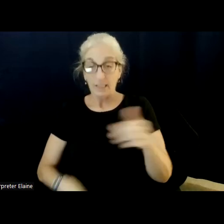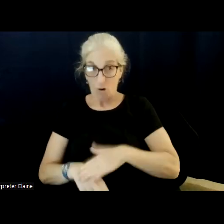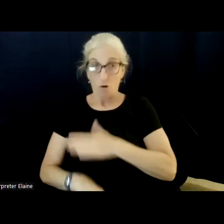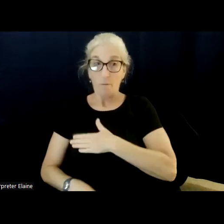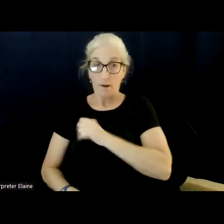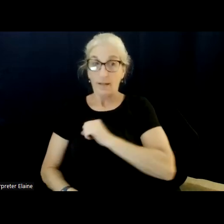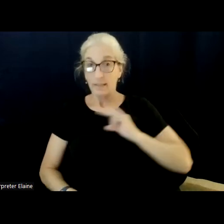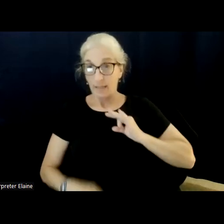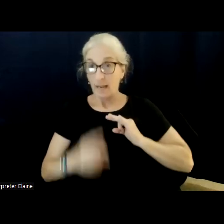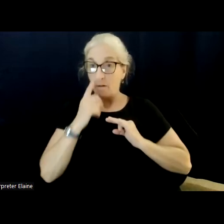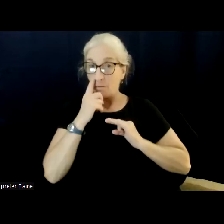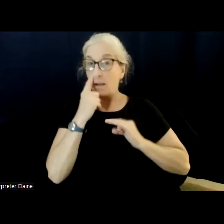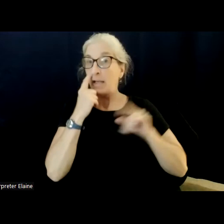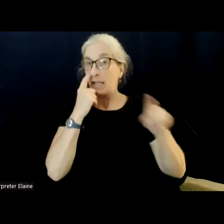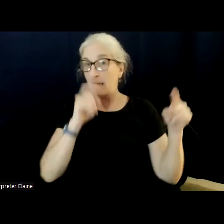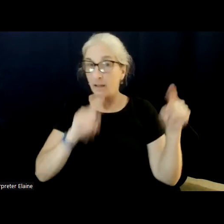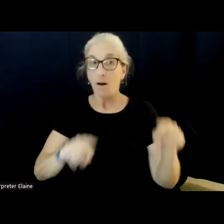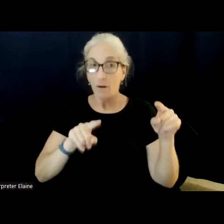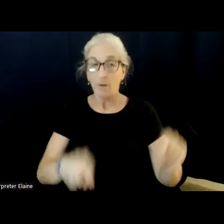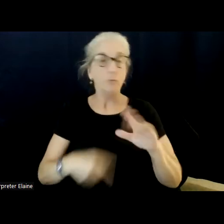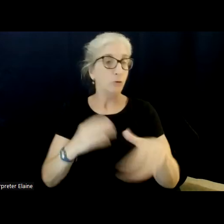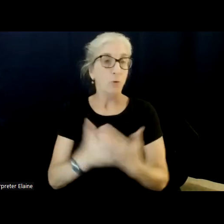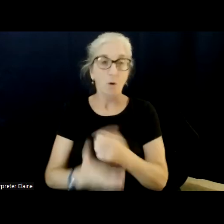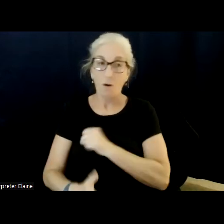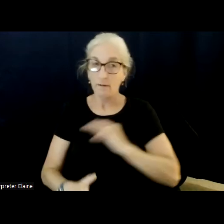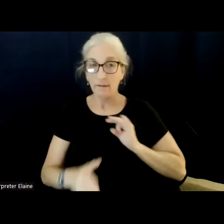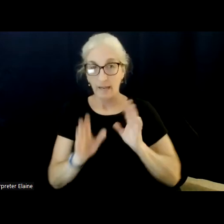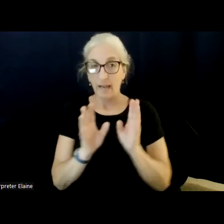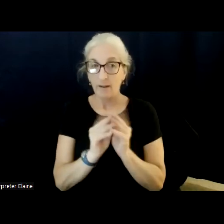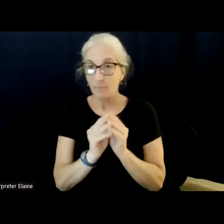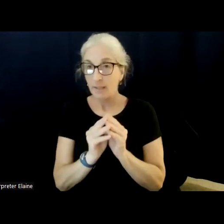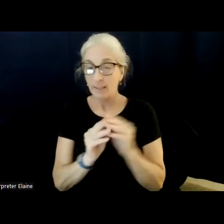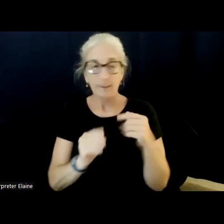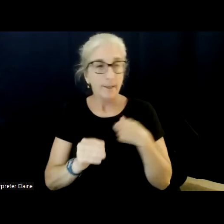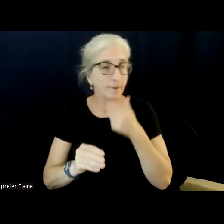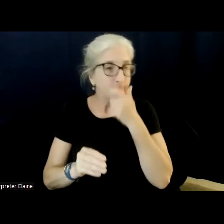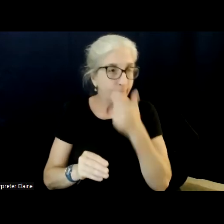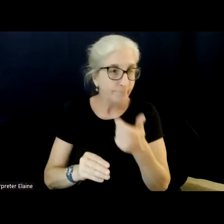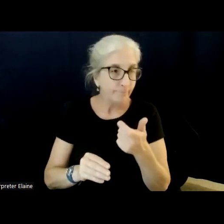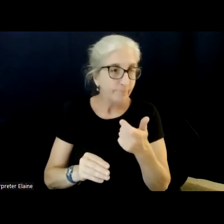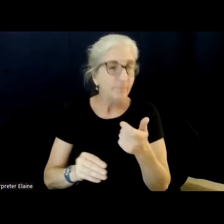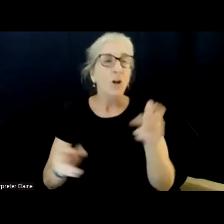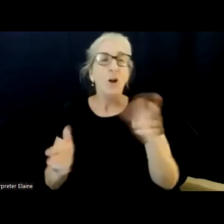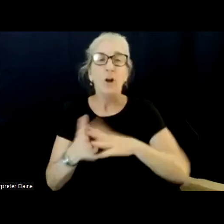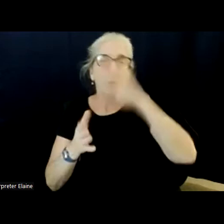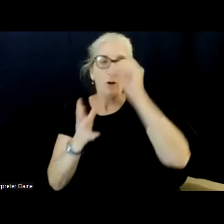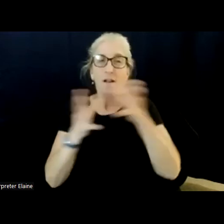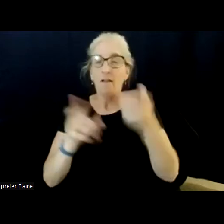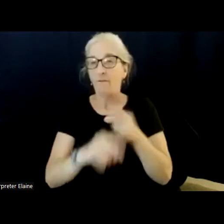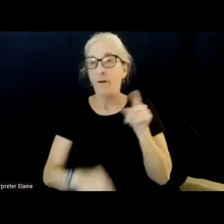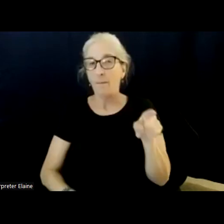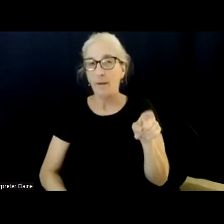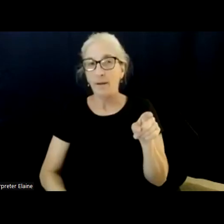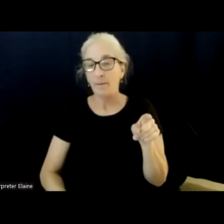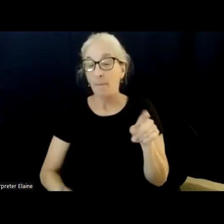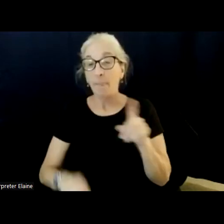meeting that we have on a weekly basis. I've learned a lot from him. And so that's something I will commit to as well. But one of things I want